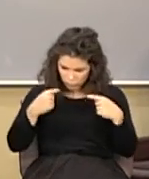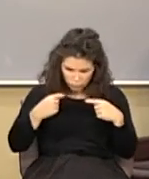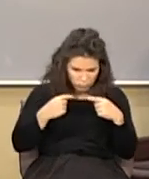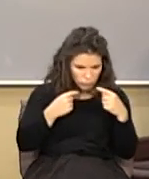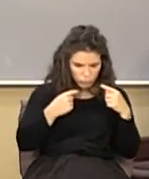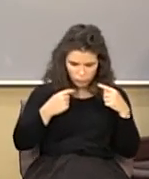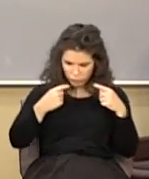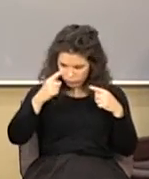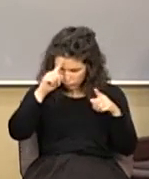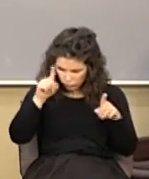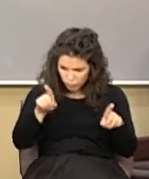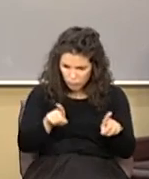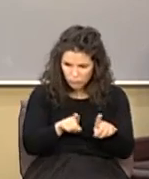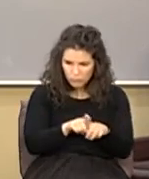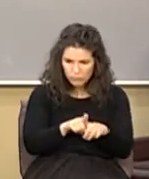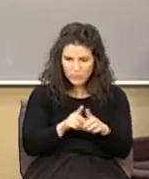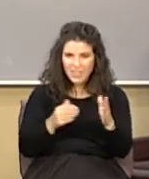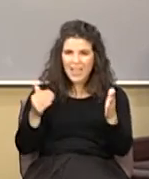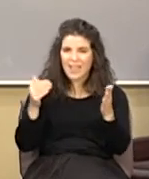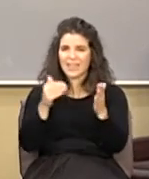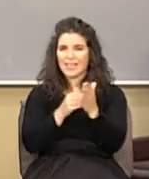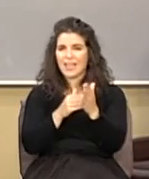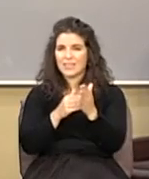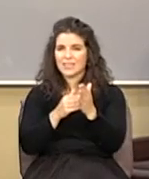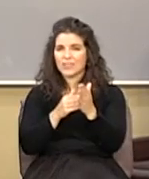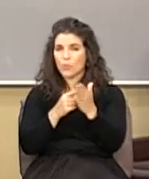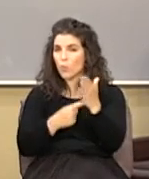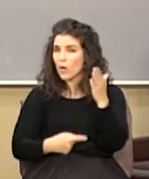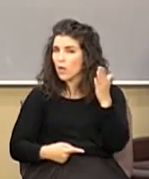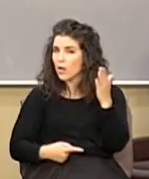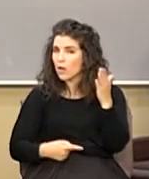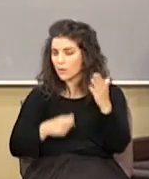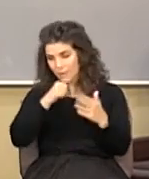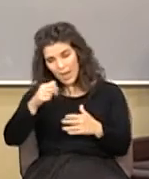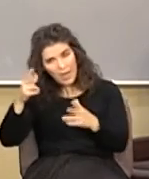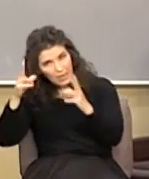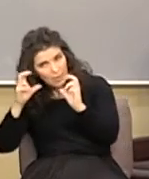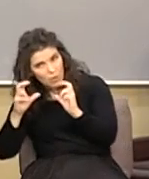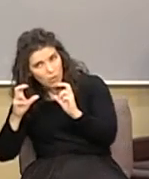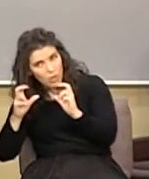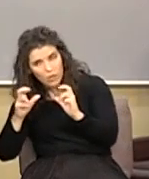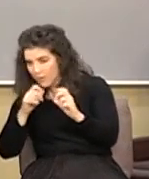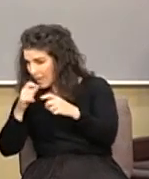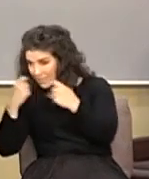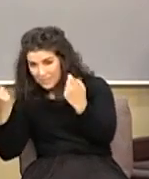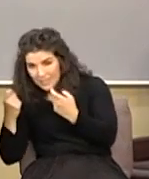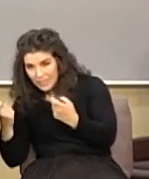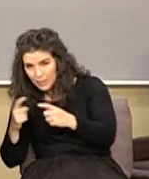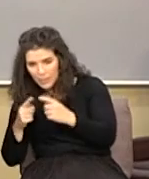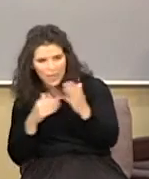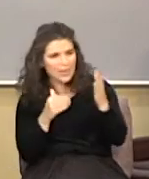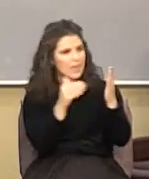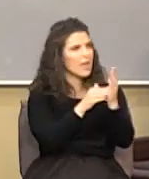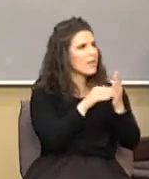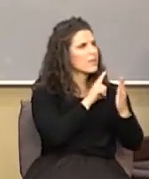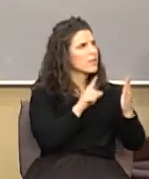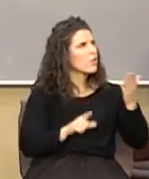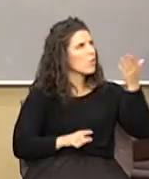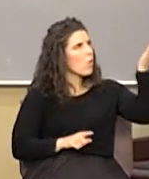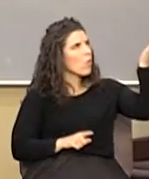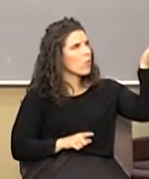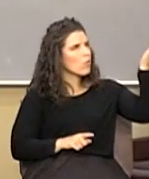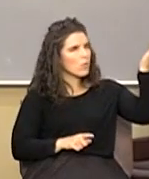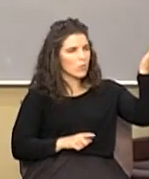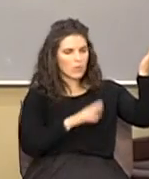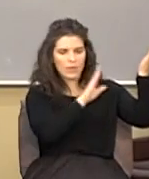not against evil not against sin but against the lord and against his anointed